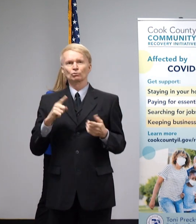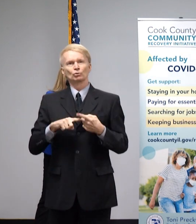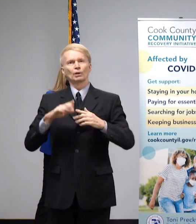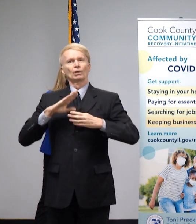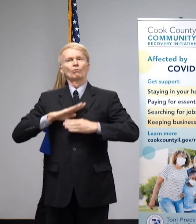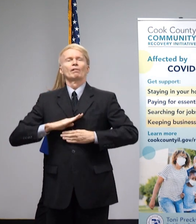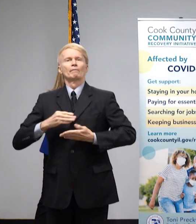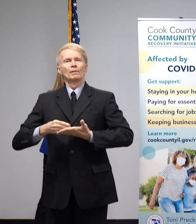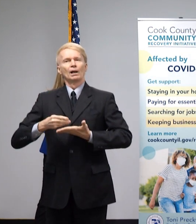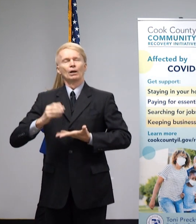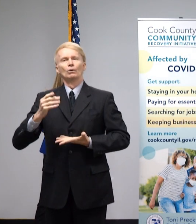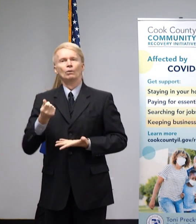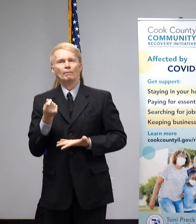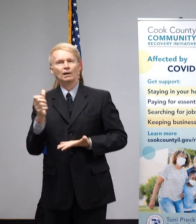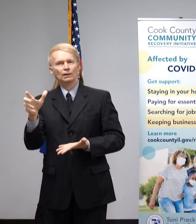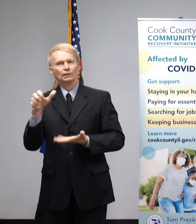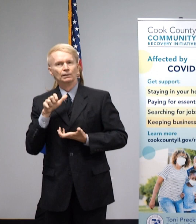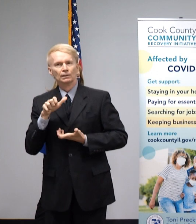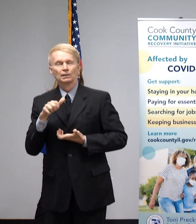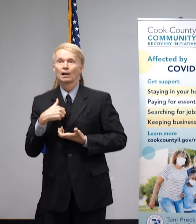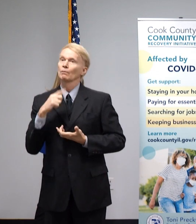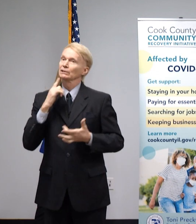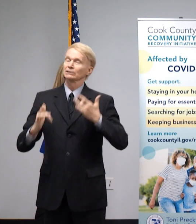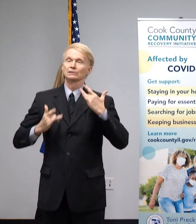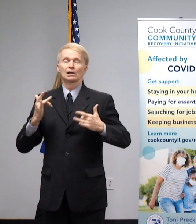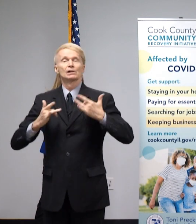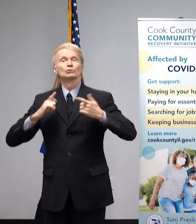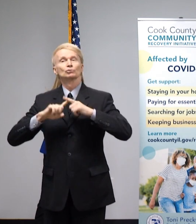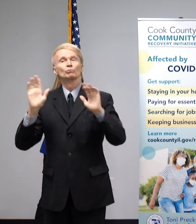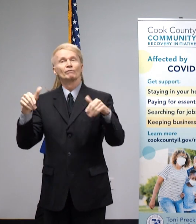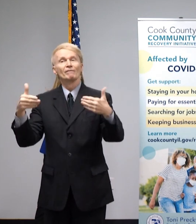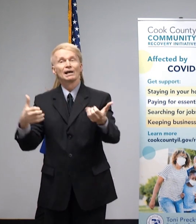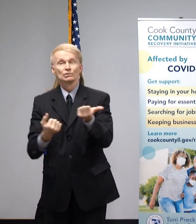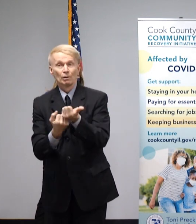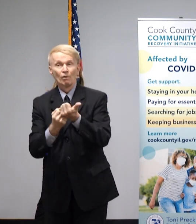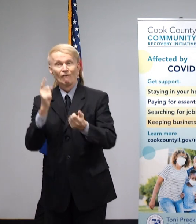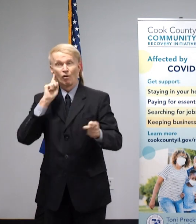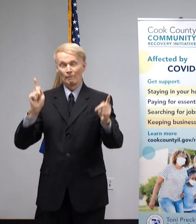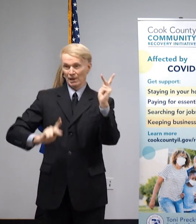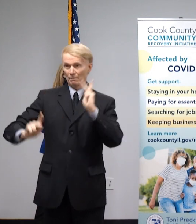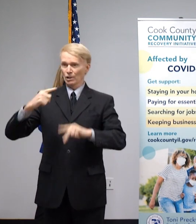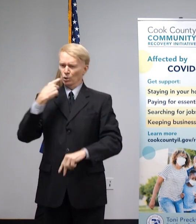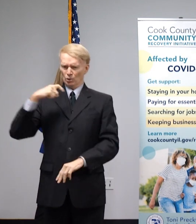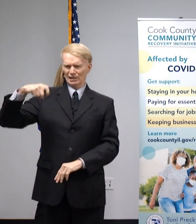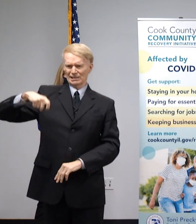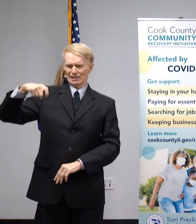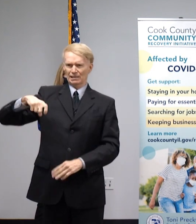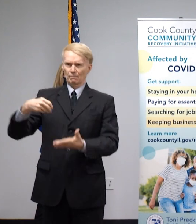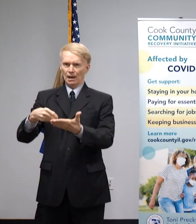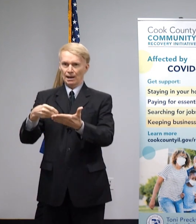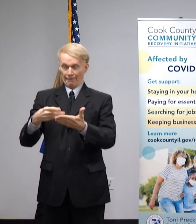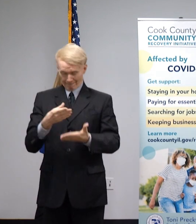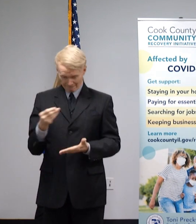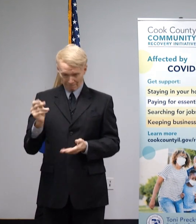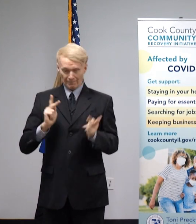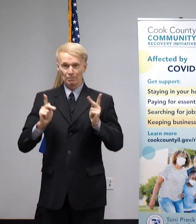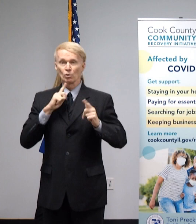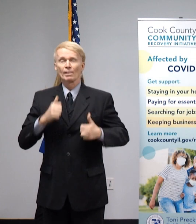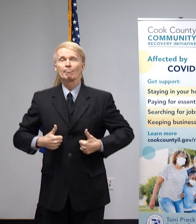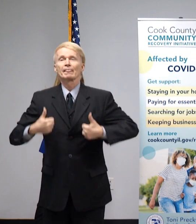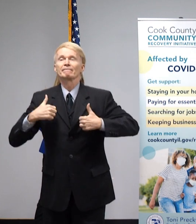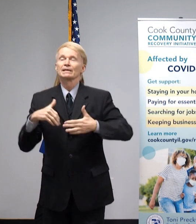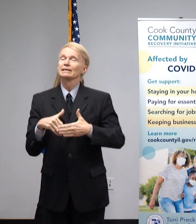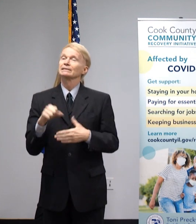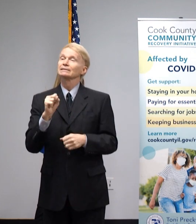the the potential this partnership holds and the support we will be able to provide to people in need. Residents of suburban Cook County